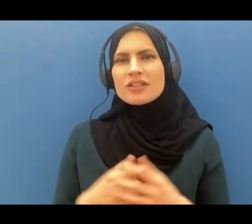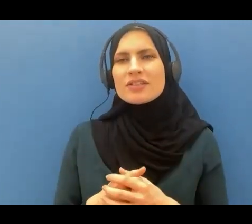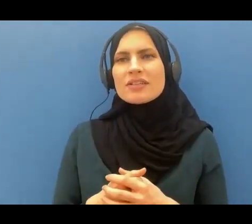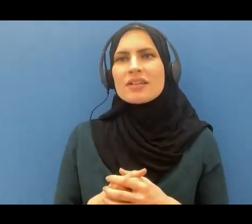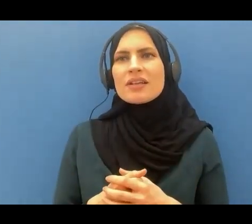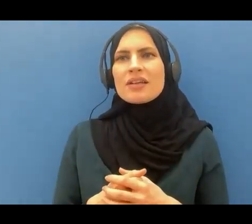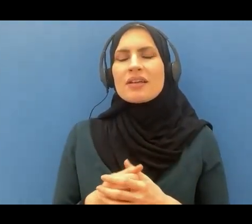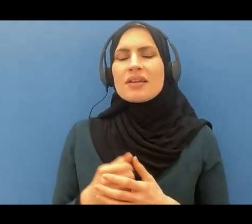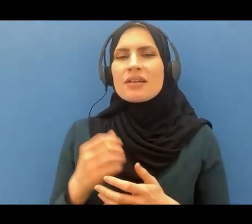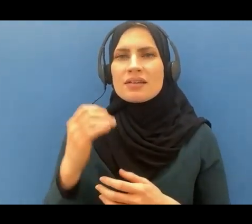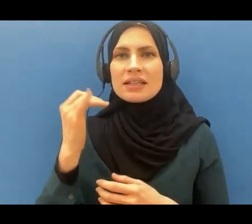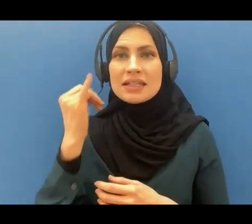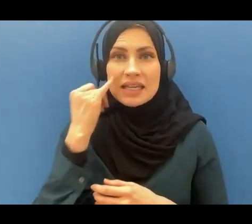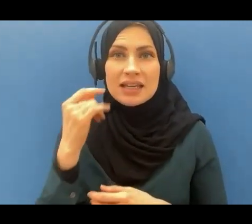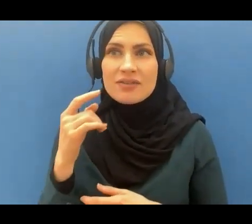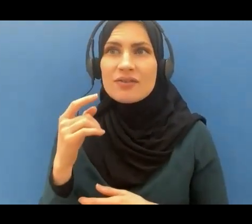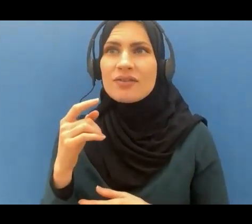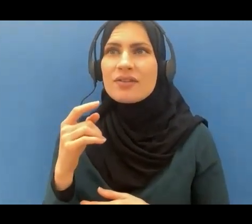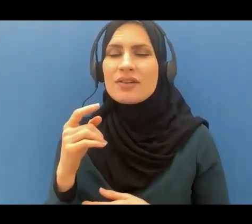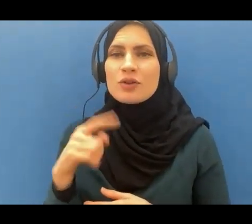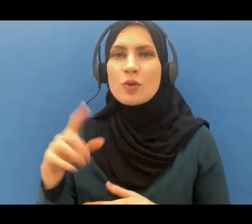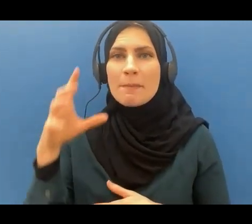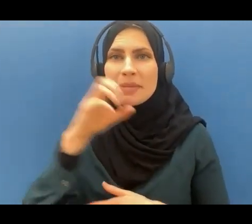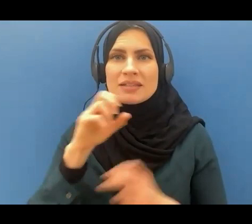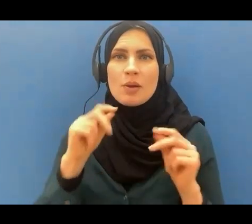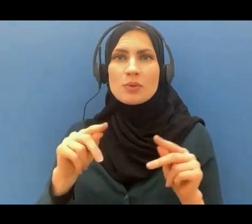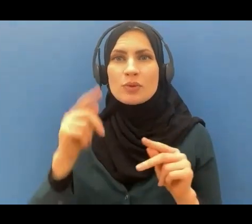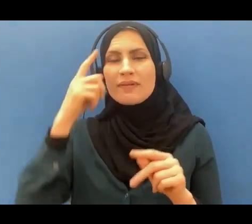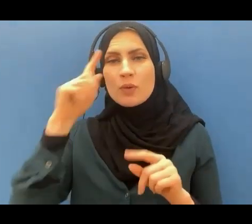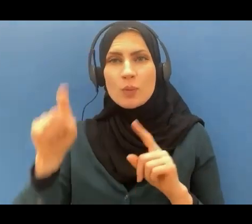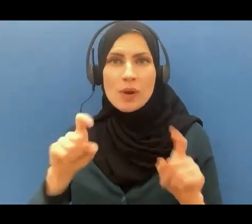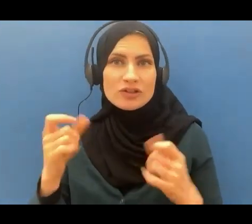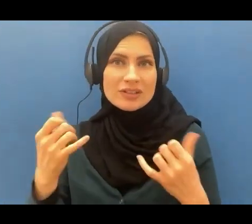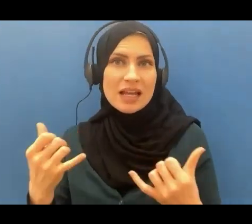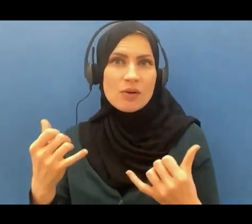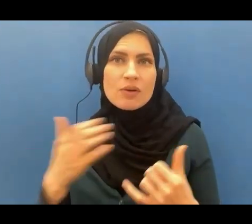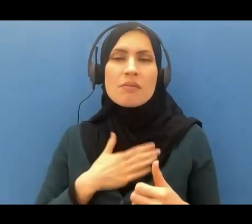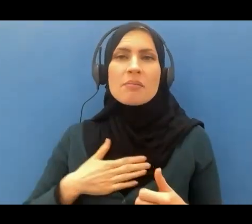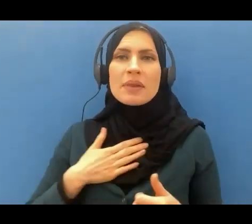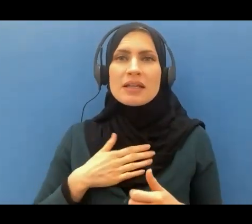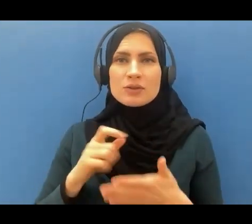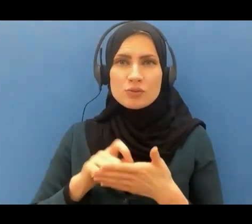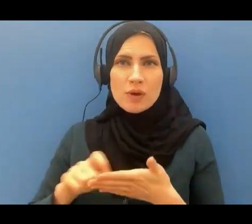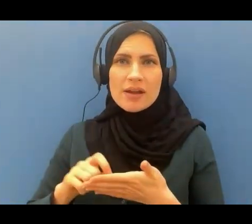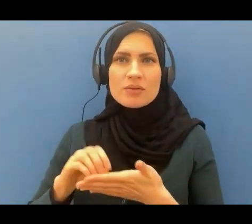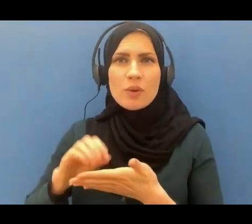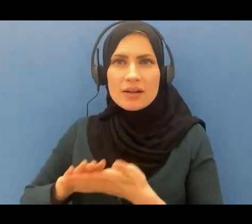you miss the opportunity to make your question now please write it down and present it